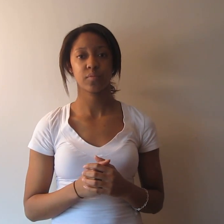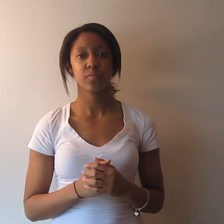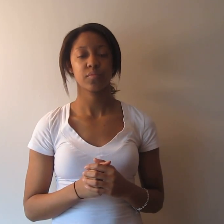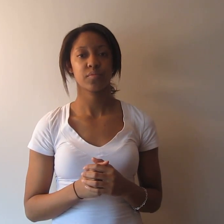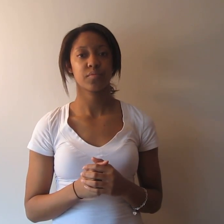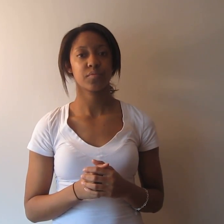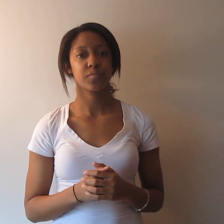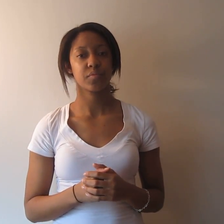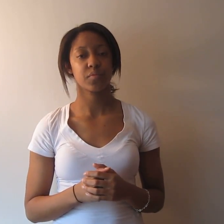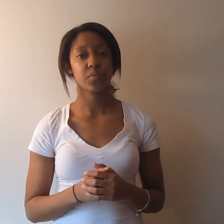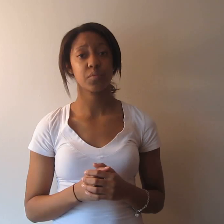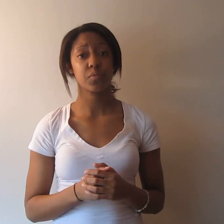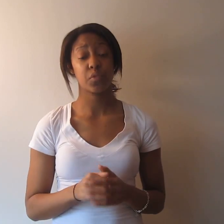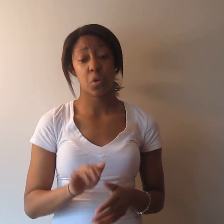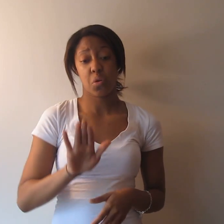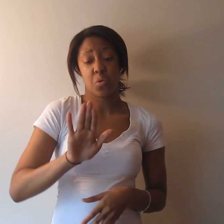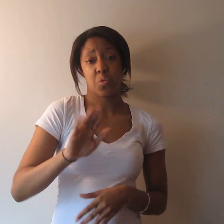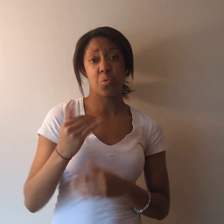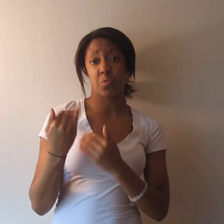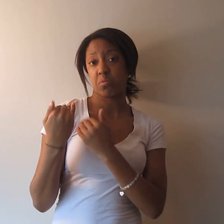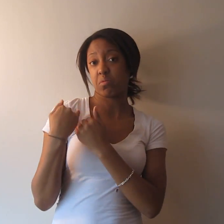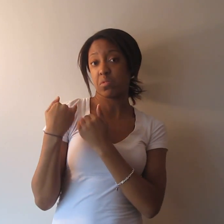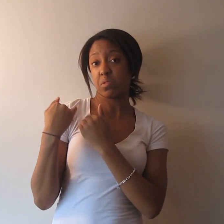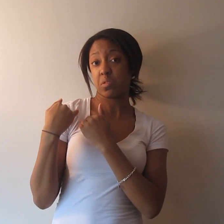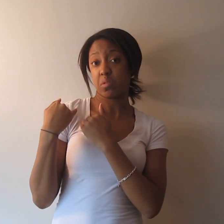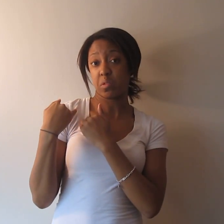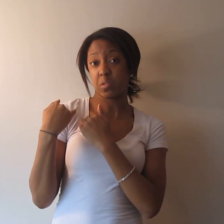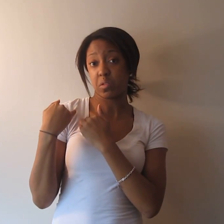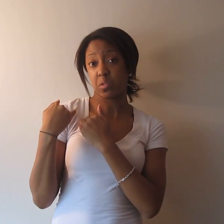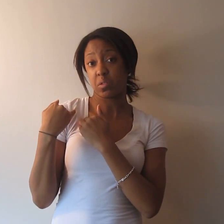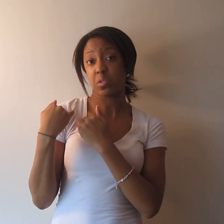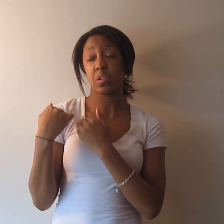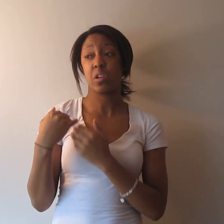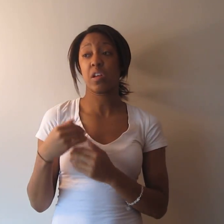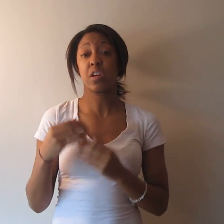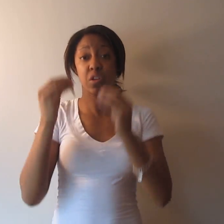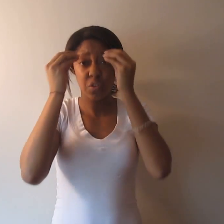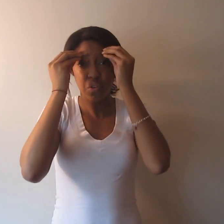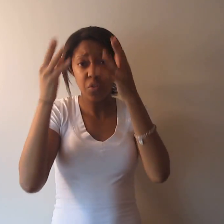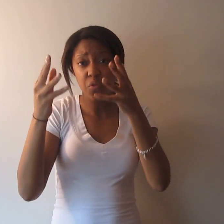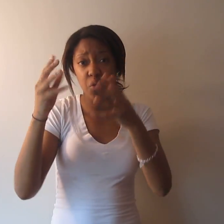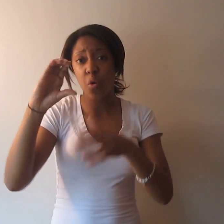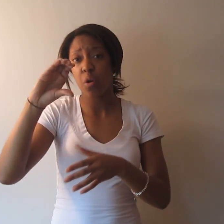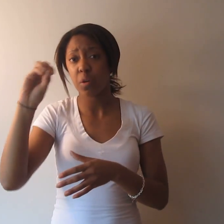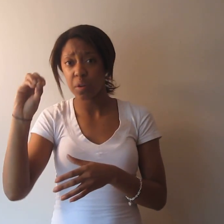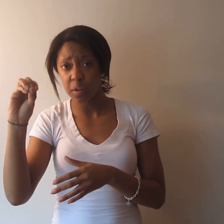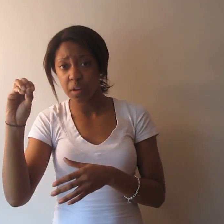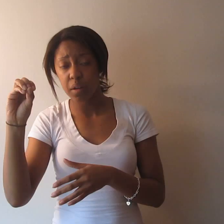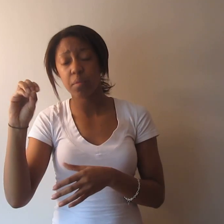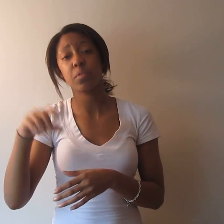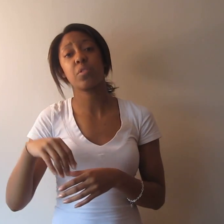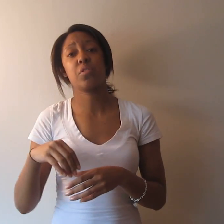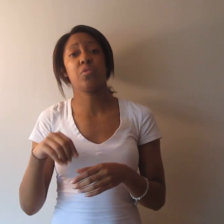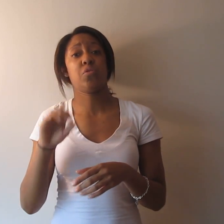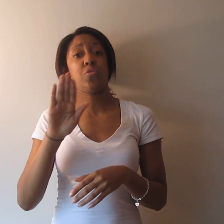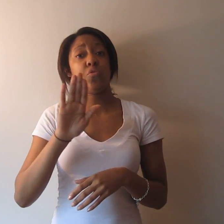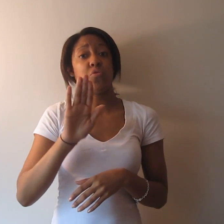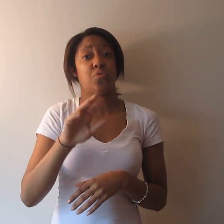It is your responsibility to make your needs known to the employer, so that they understand what accommodations you require to